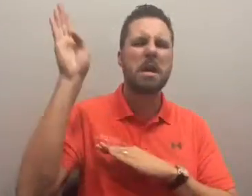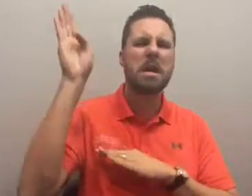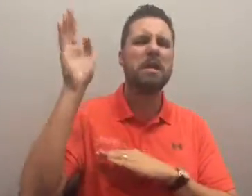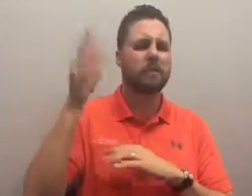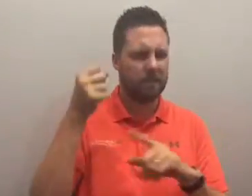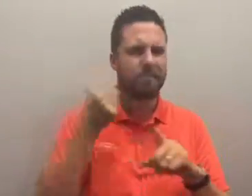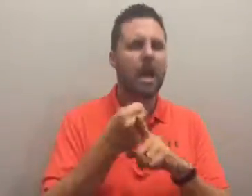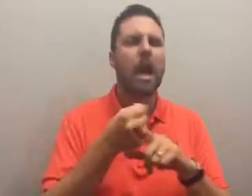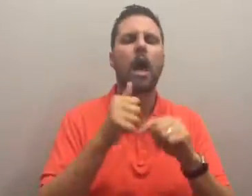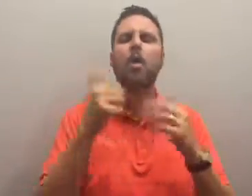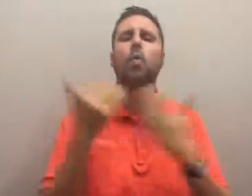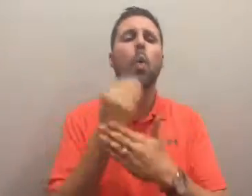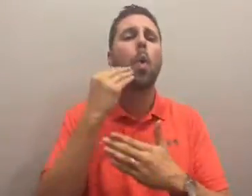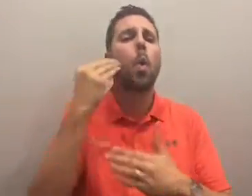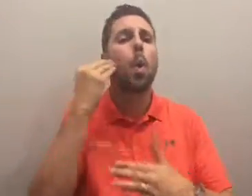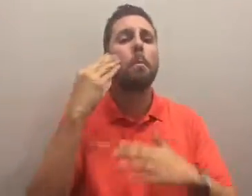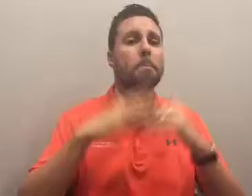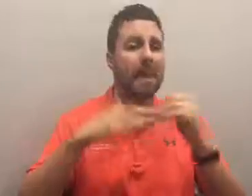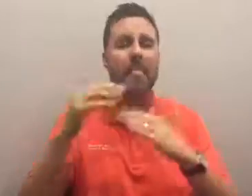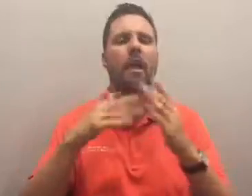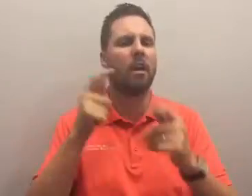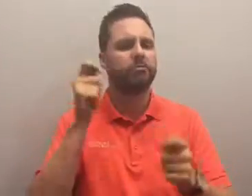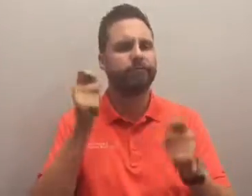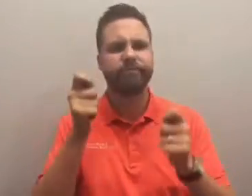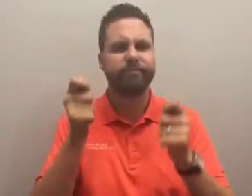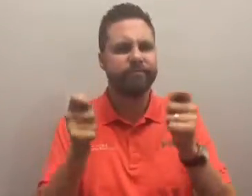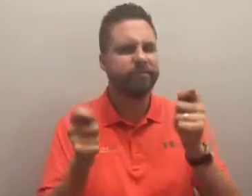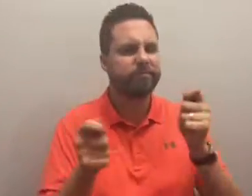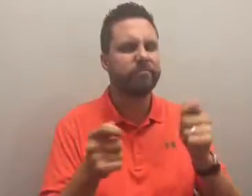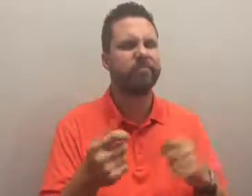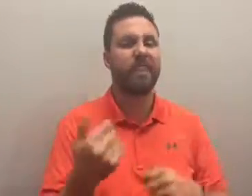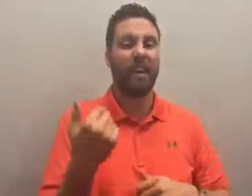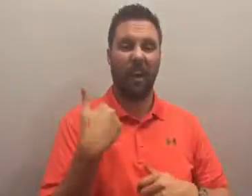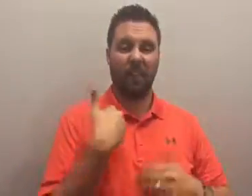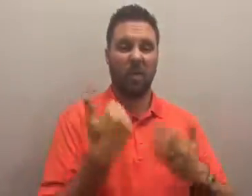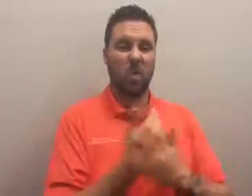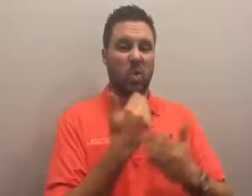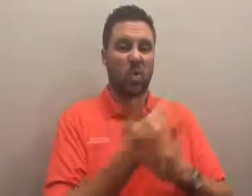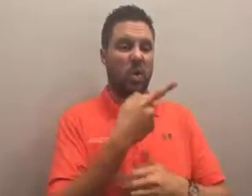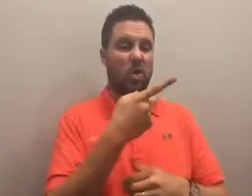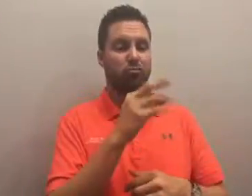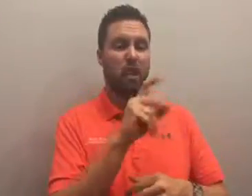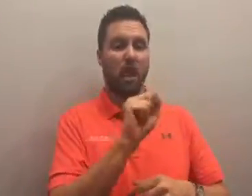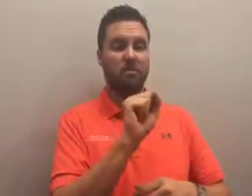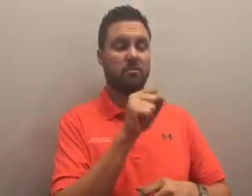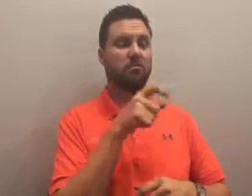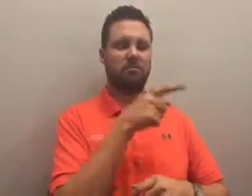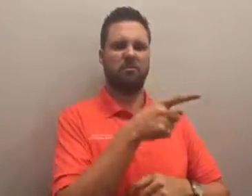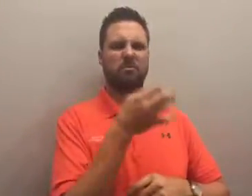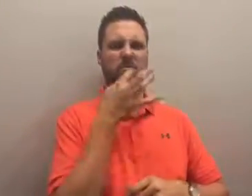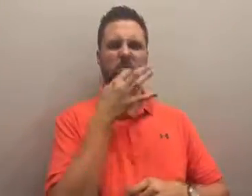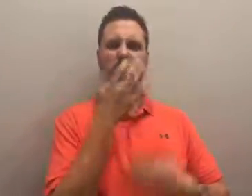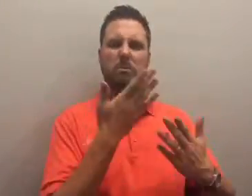being built currently there are products that are being created to completely replace the need for manual light switches